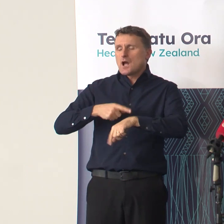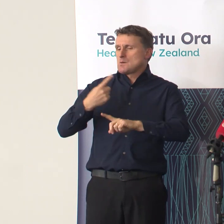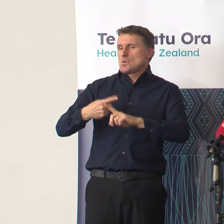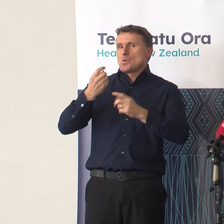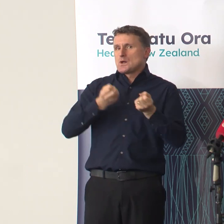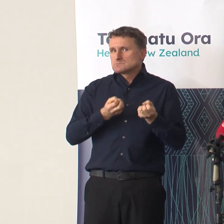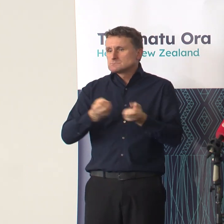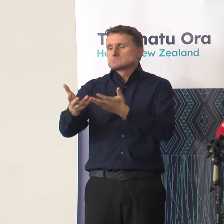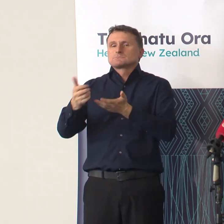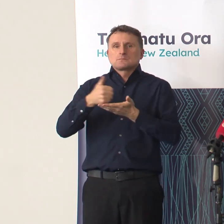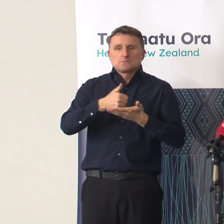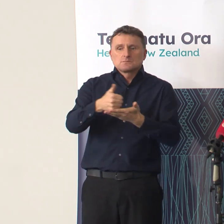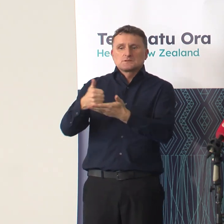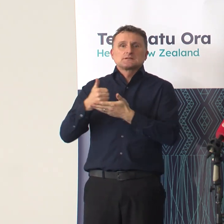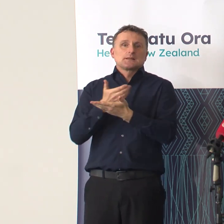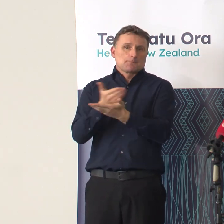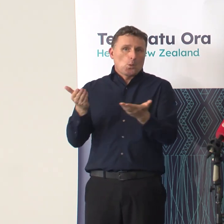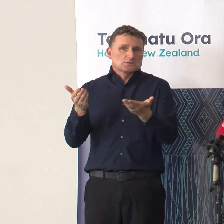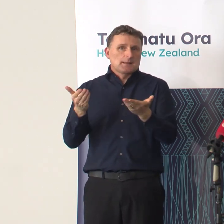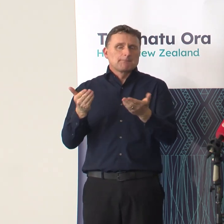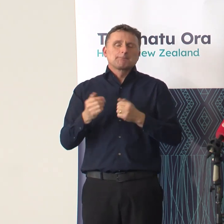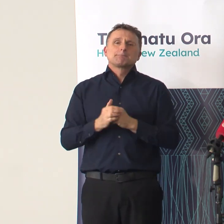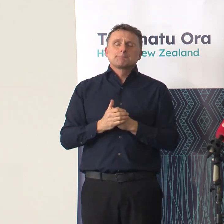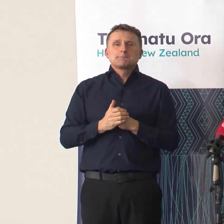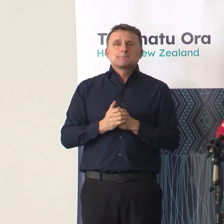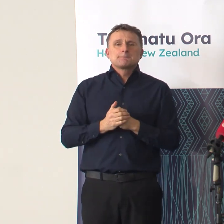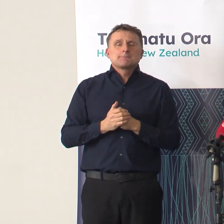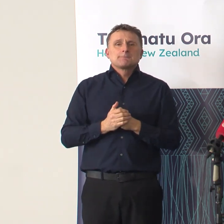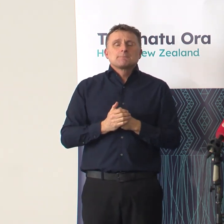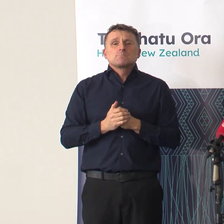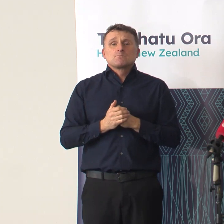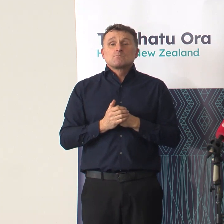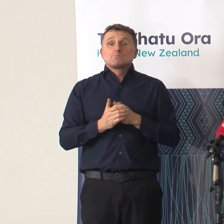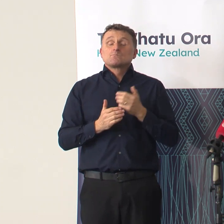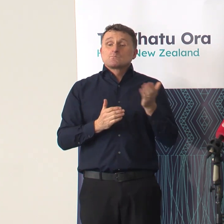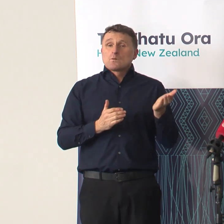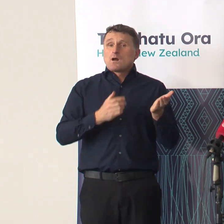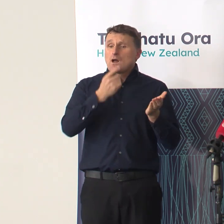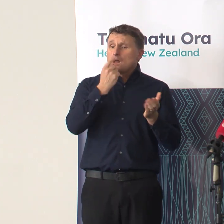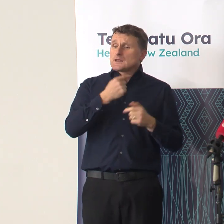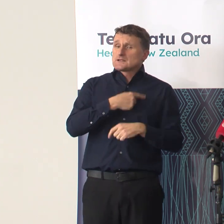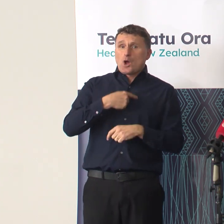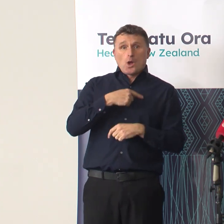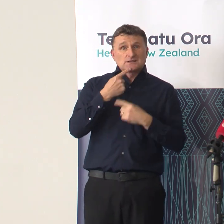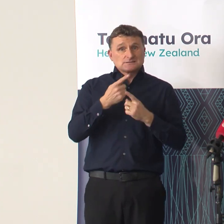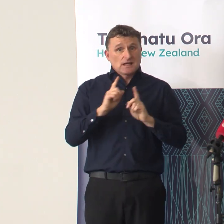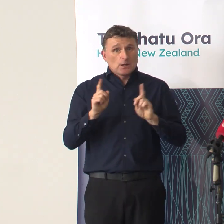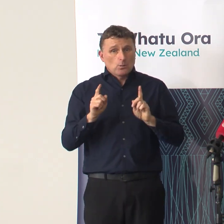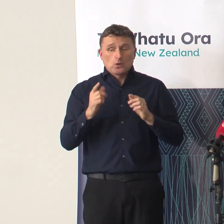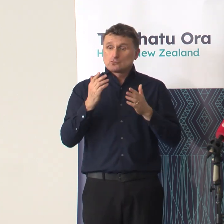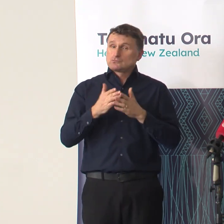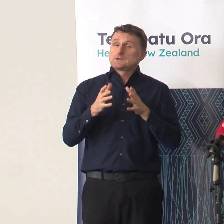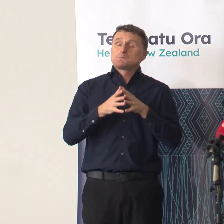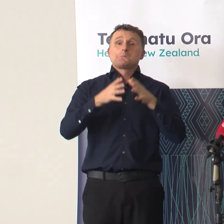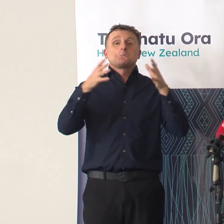to planned care services as we can manage. I can't honestly say this has been a truly epic task.